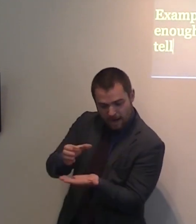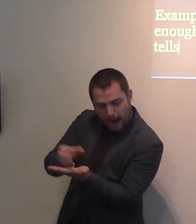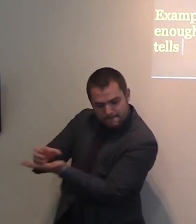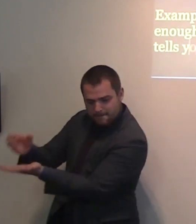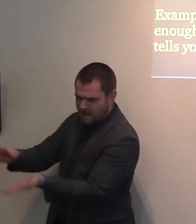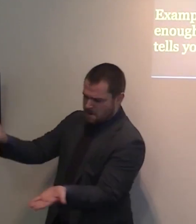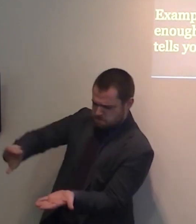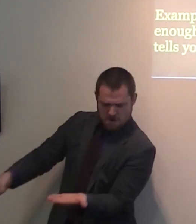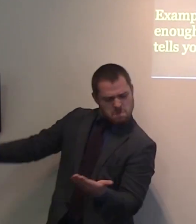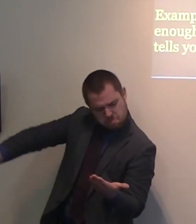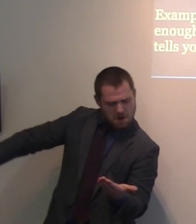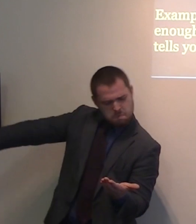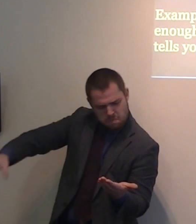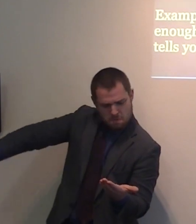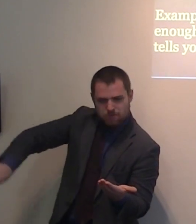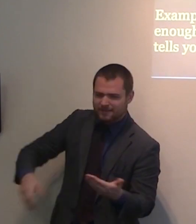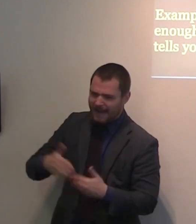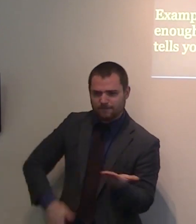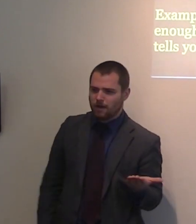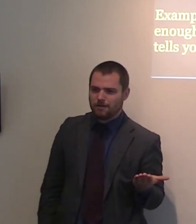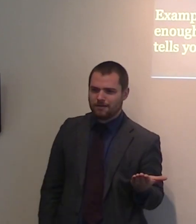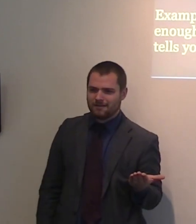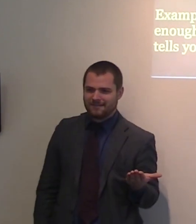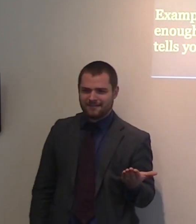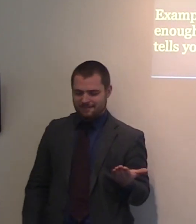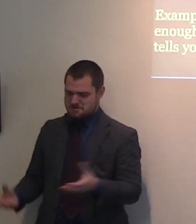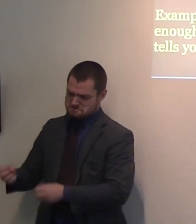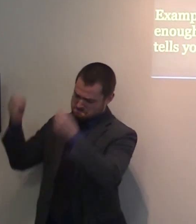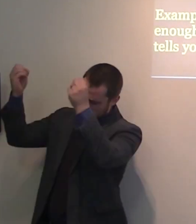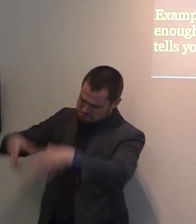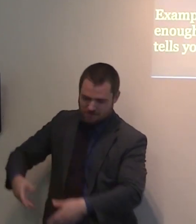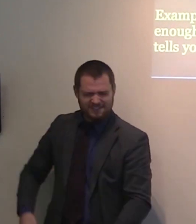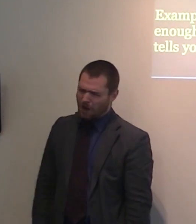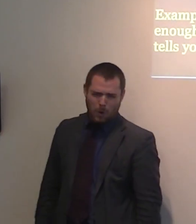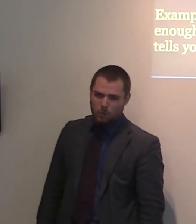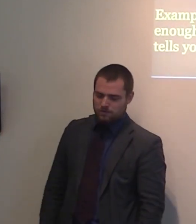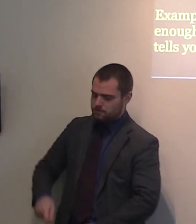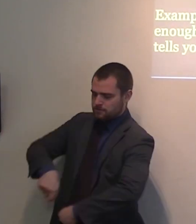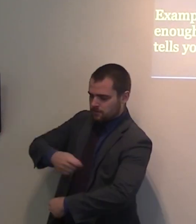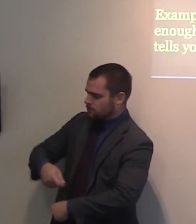Just a small bit, a little bit of salt makes the work, makes the job.